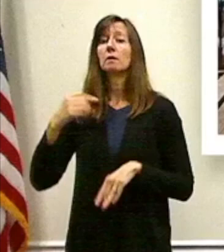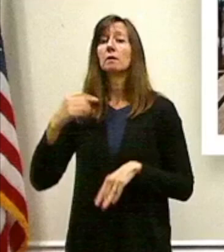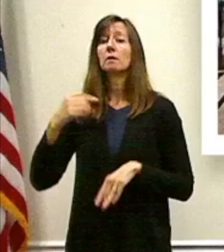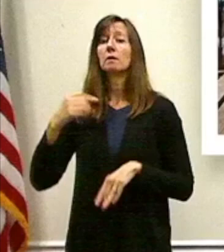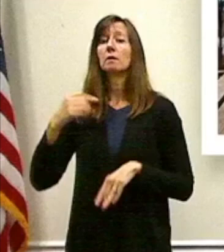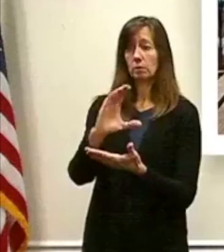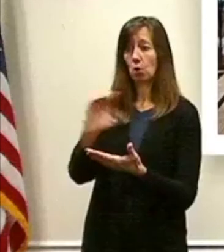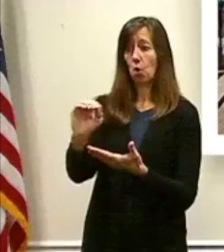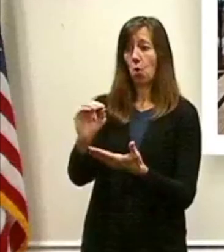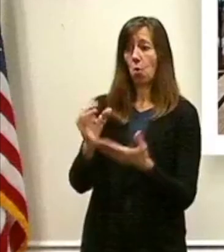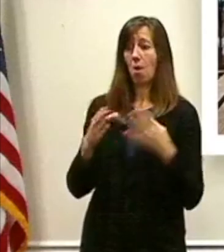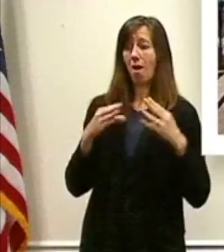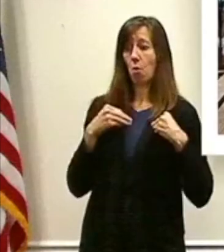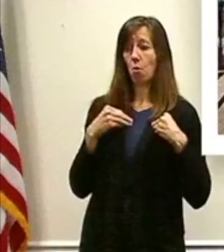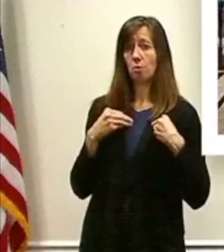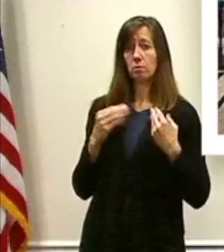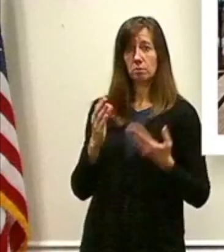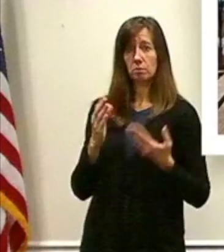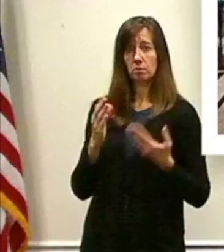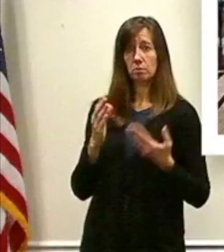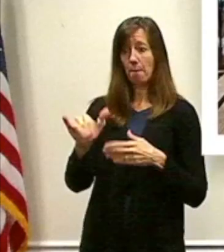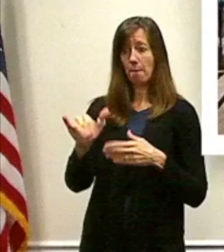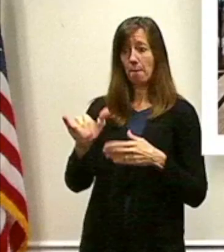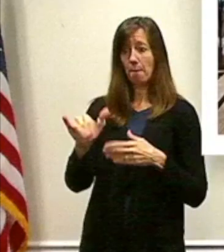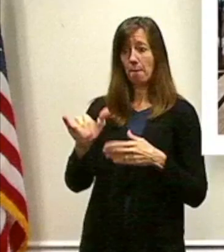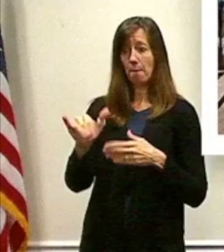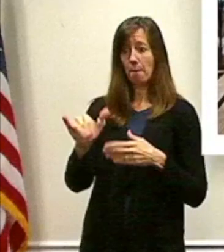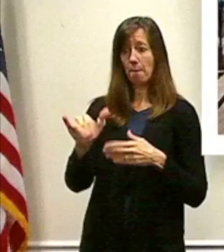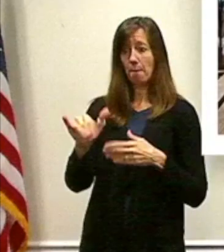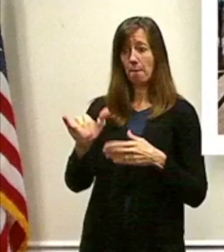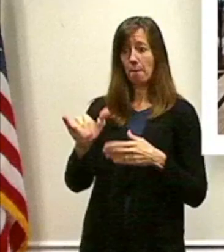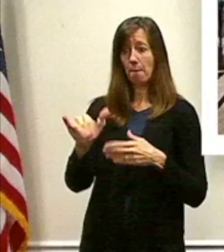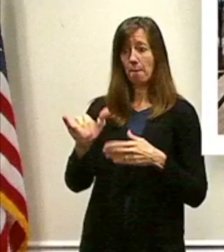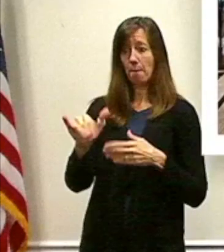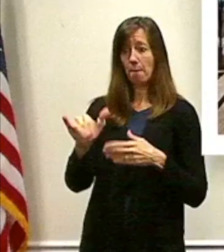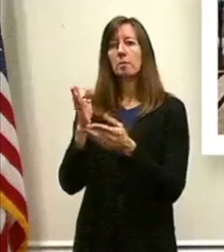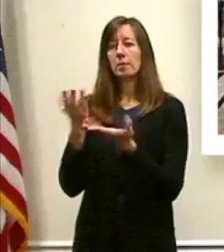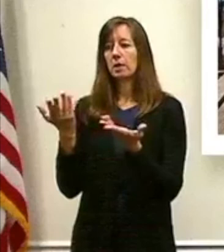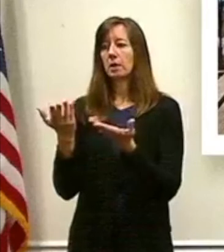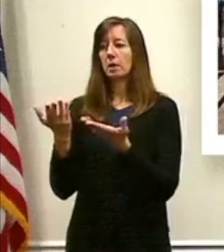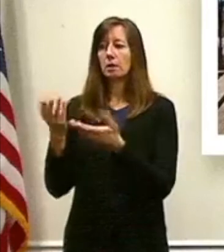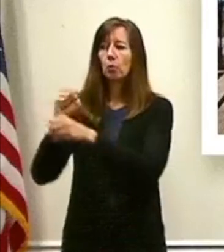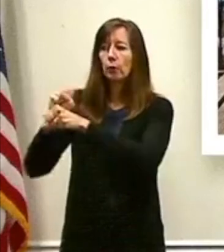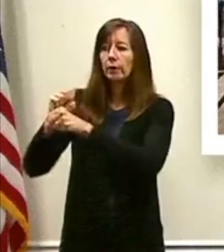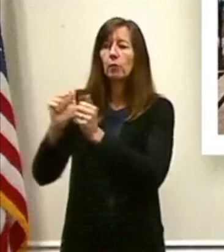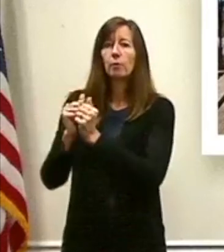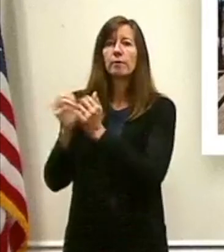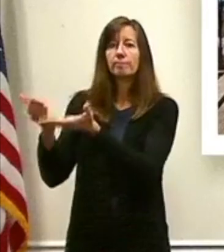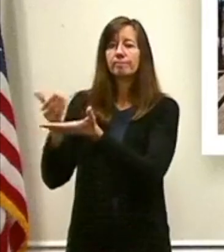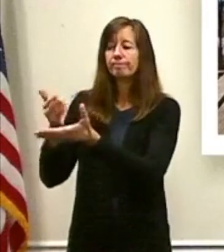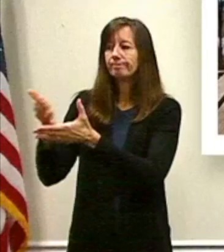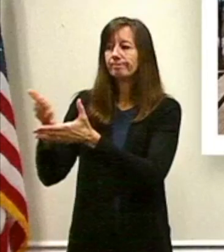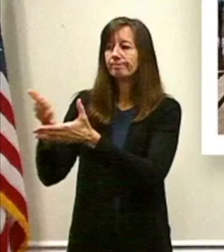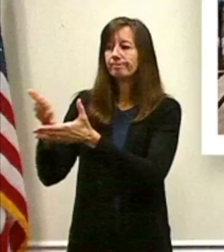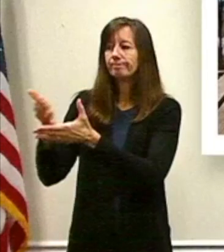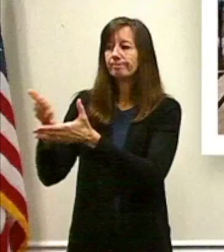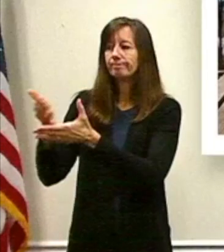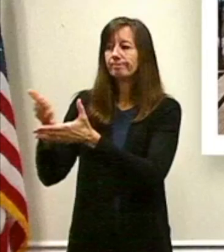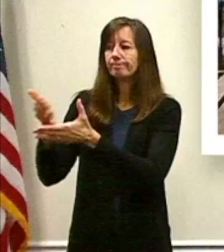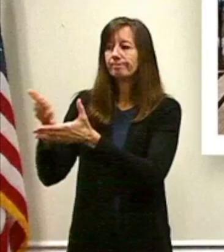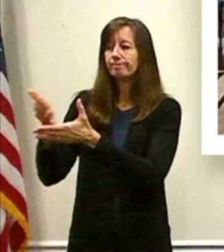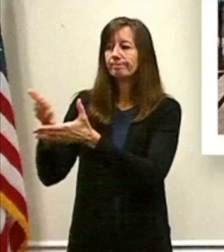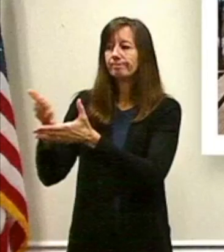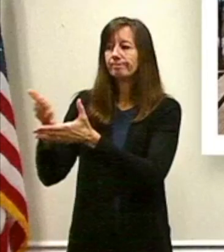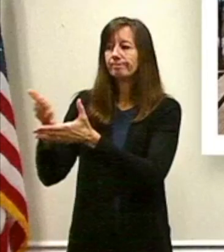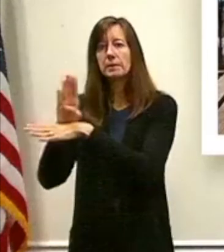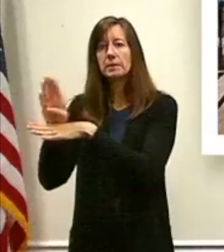intention is to work with Mass Design, a local architectural design firm organization with a lot of community